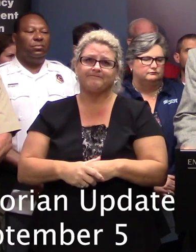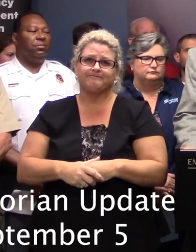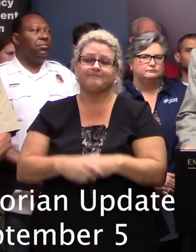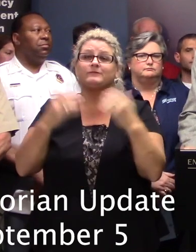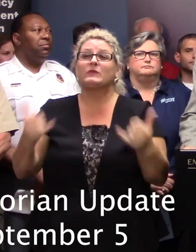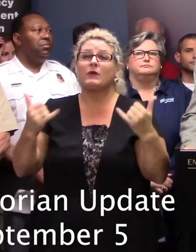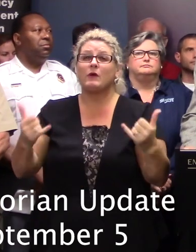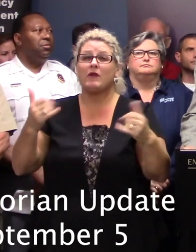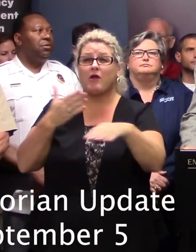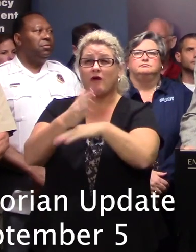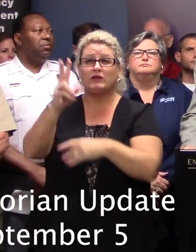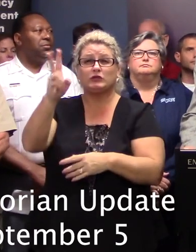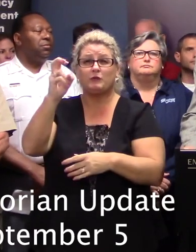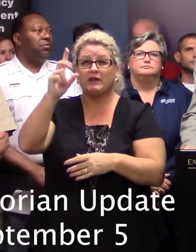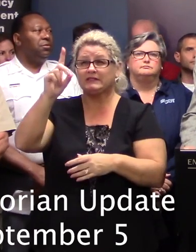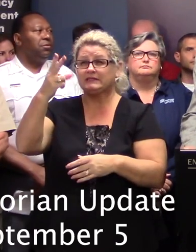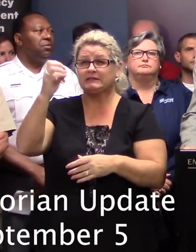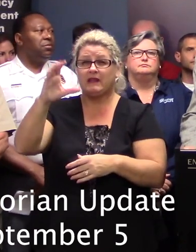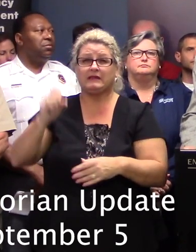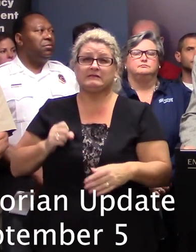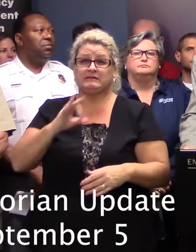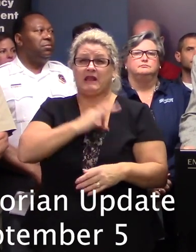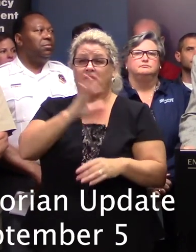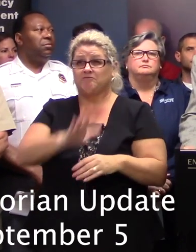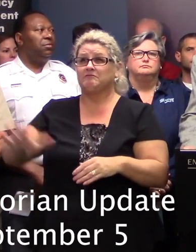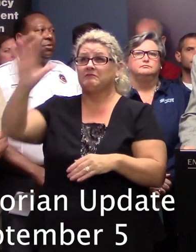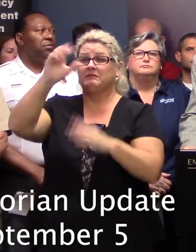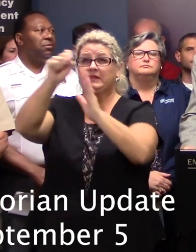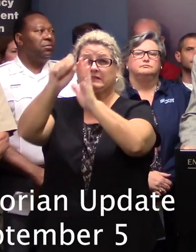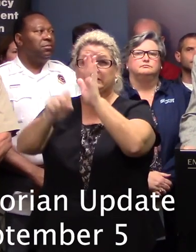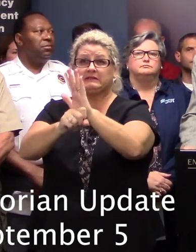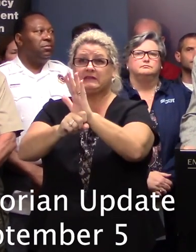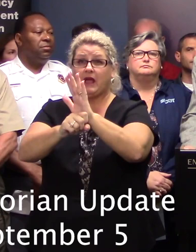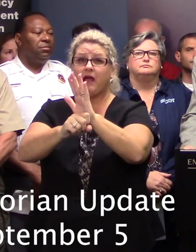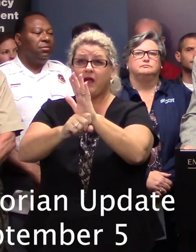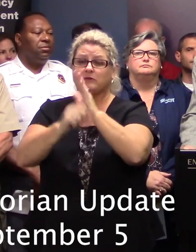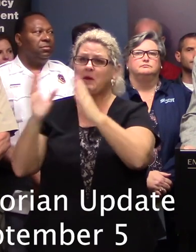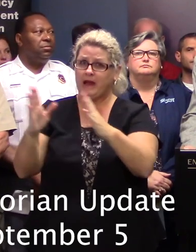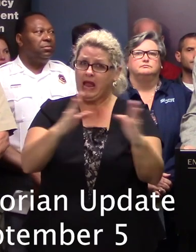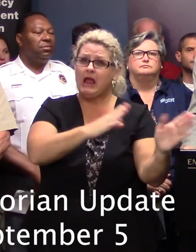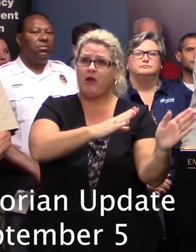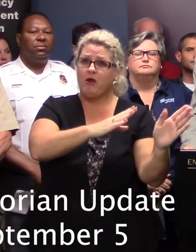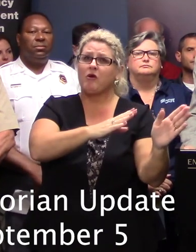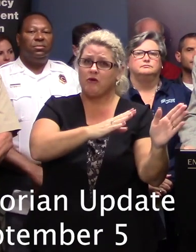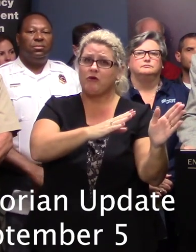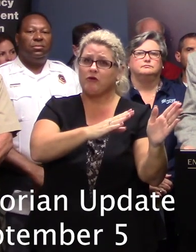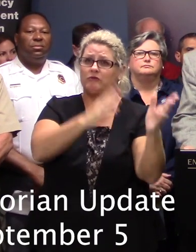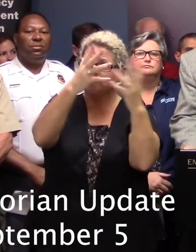Currently, over 200 DHEC staff across the state are mobilized for the storm preparation and response efforts.